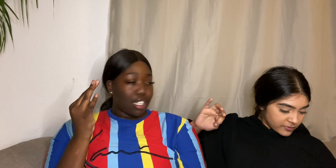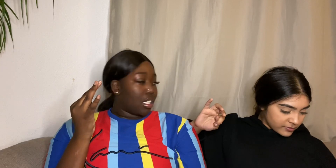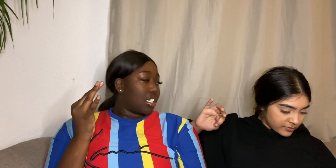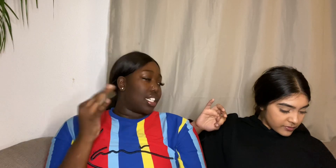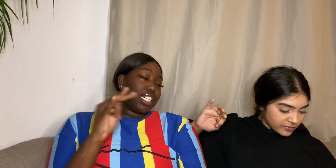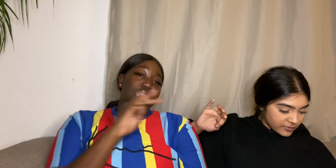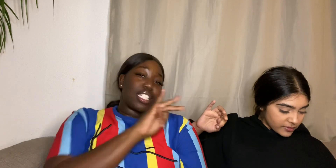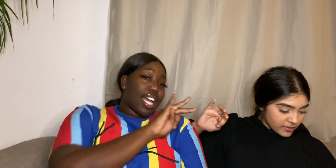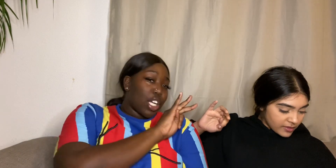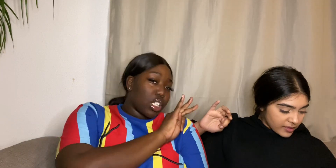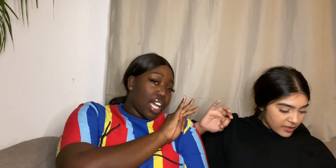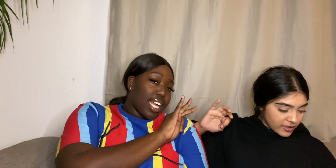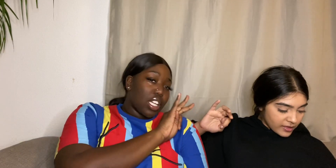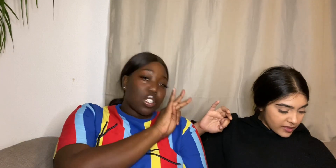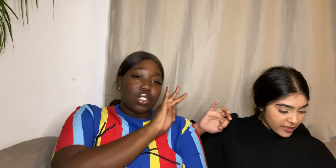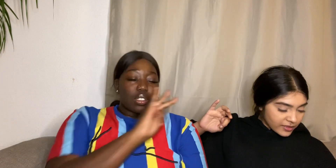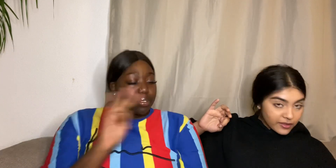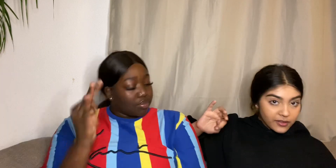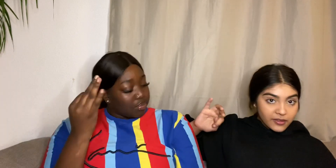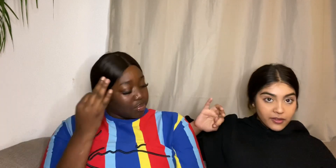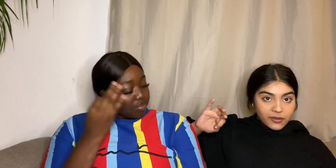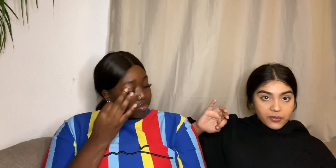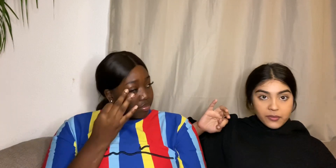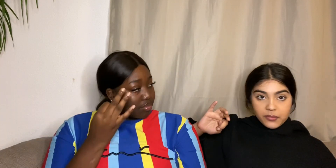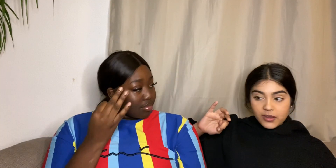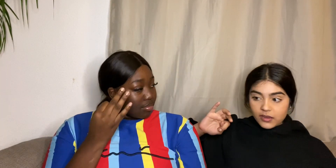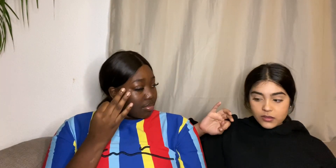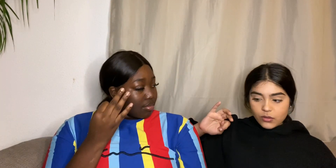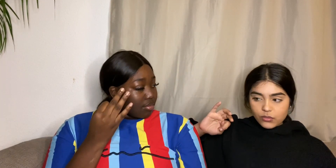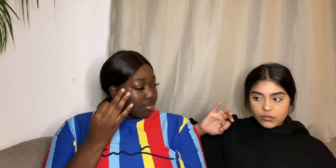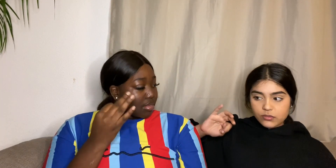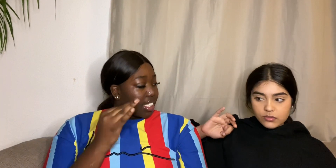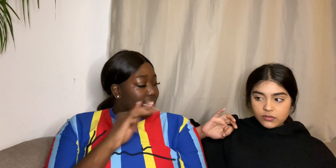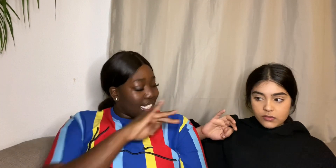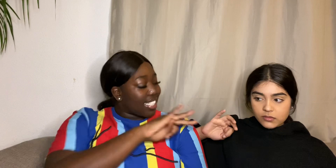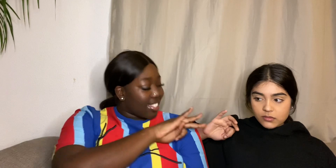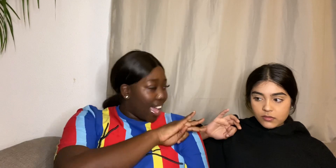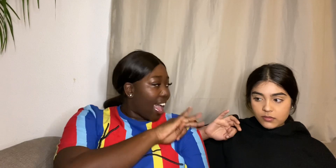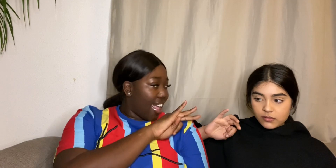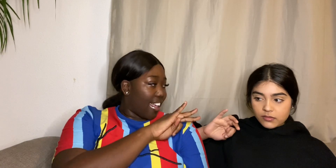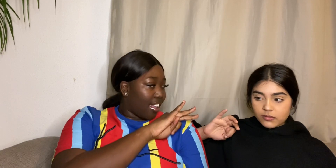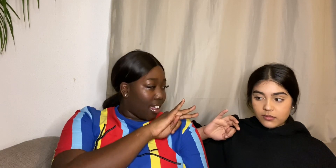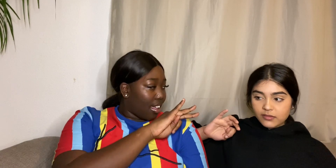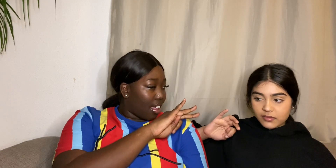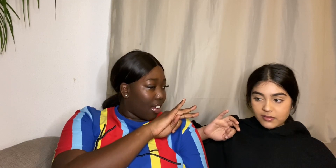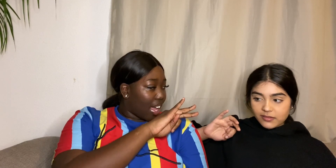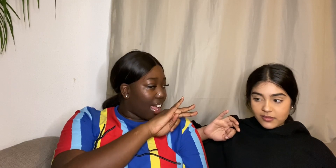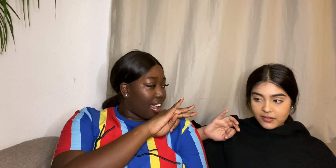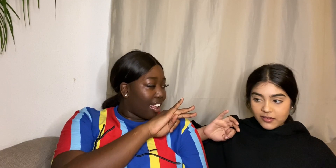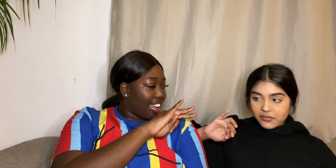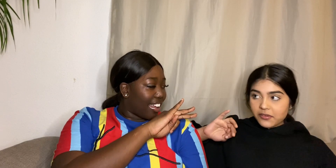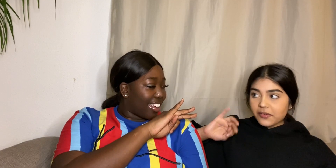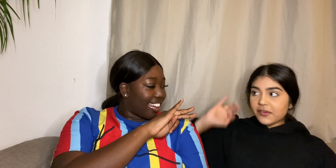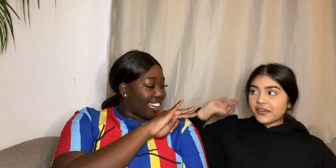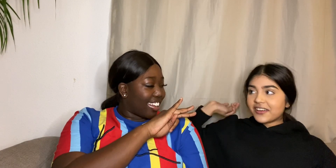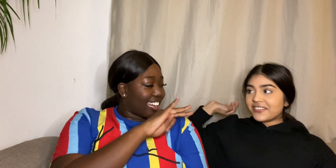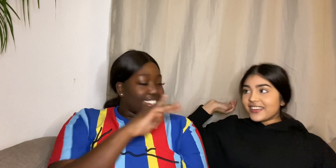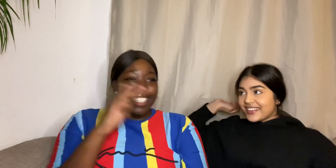It's tie on tie Wait No Yes It's a tie Okay Do it